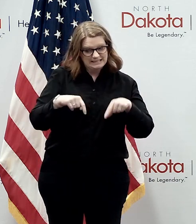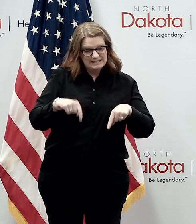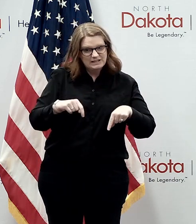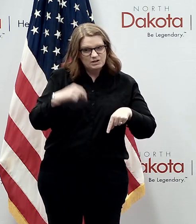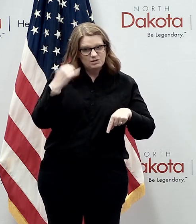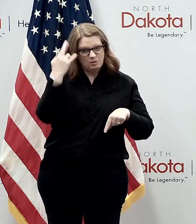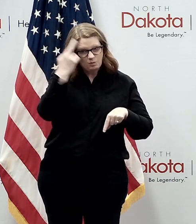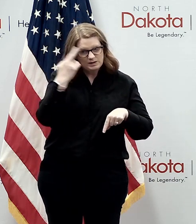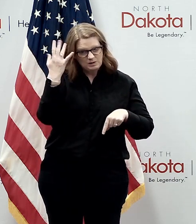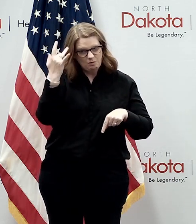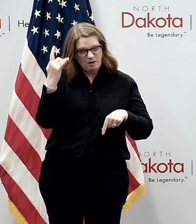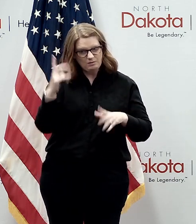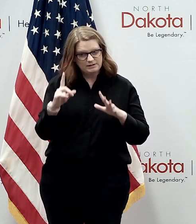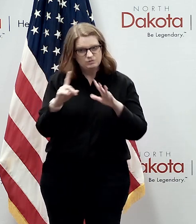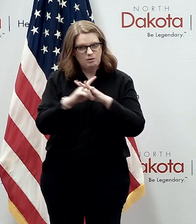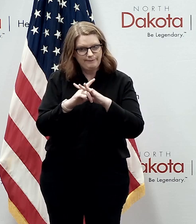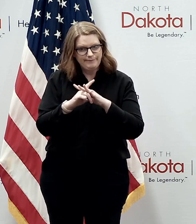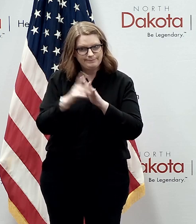these COVID press briefings.